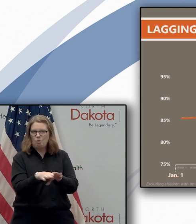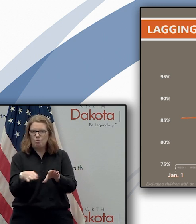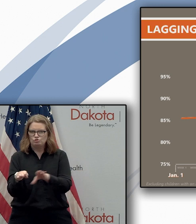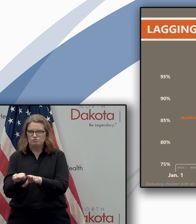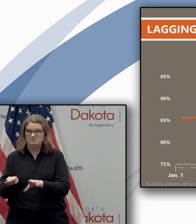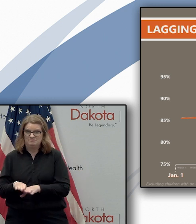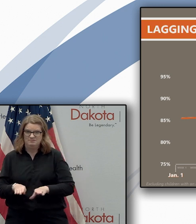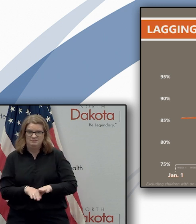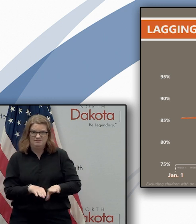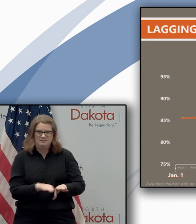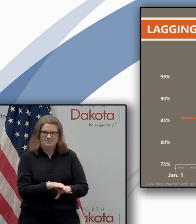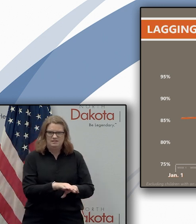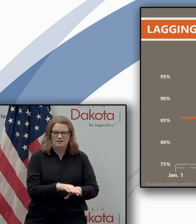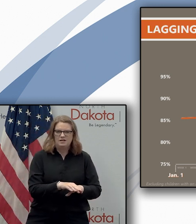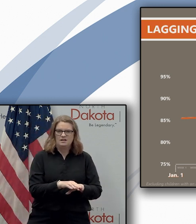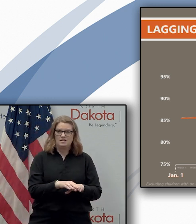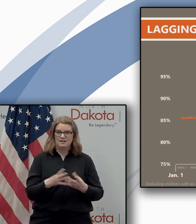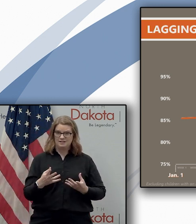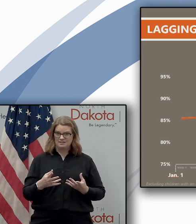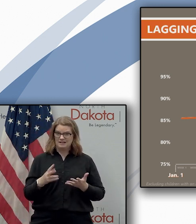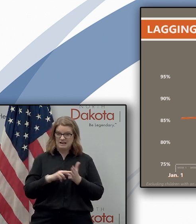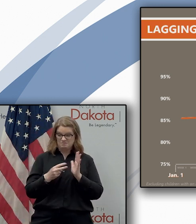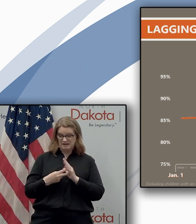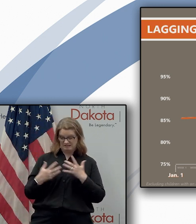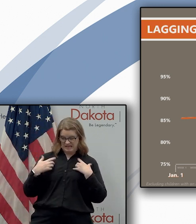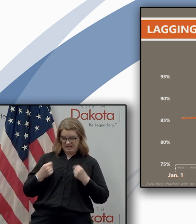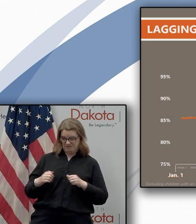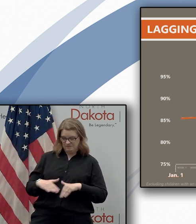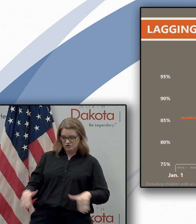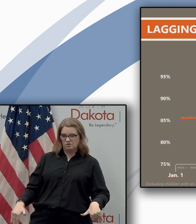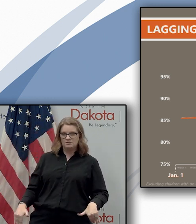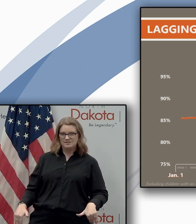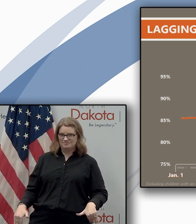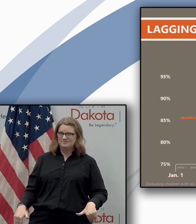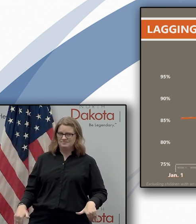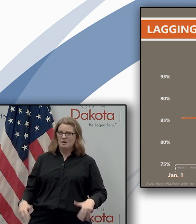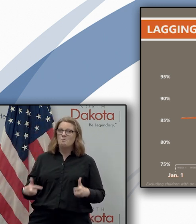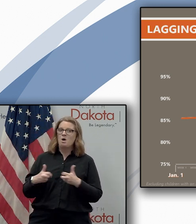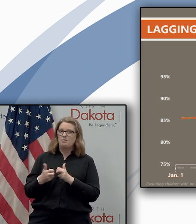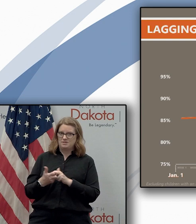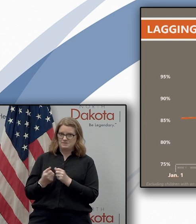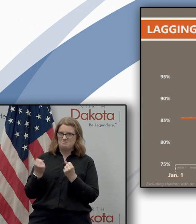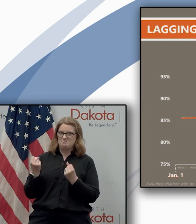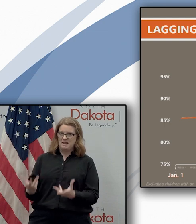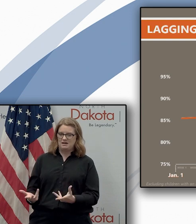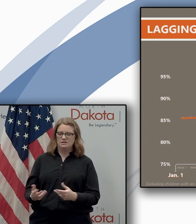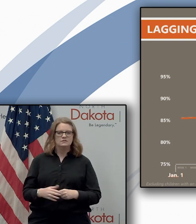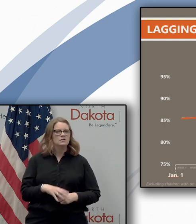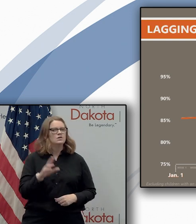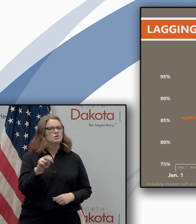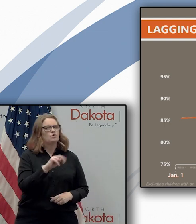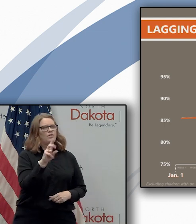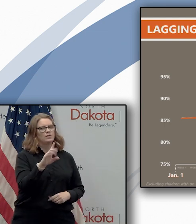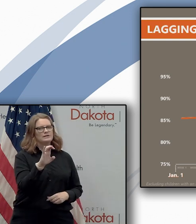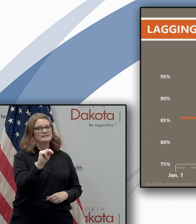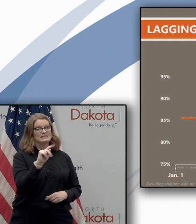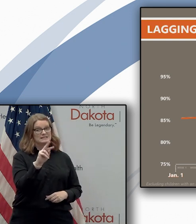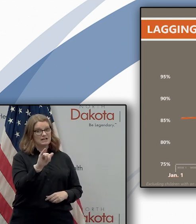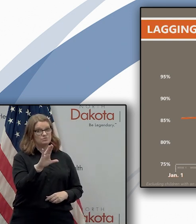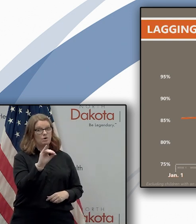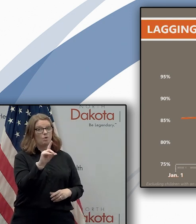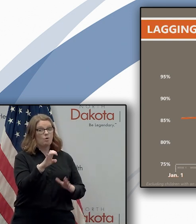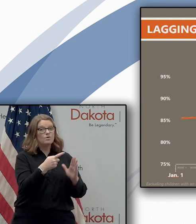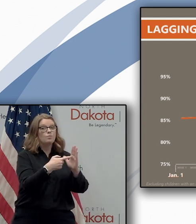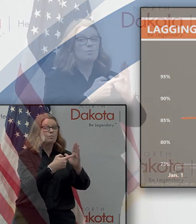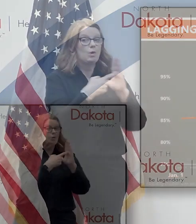worse adversely affect the health of our children just a reminder that north dakota century code does mandate